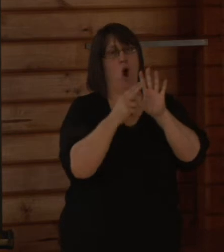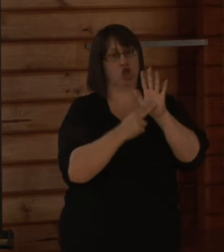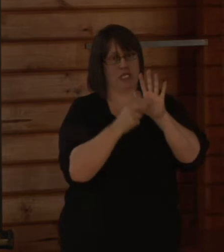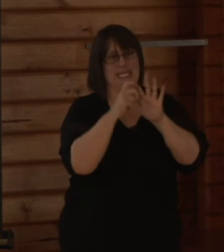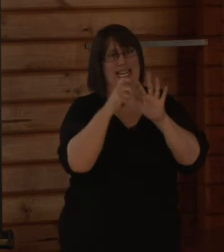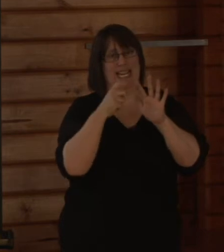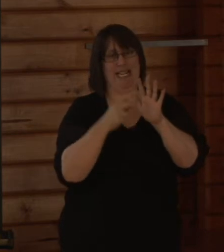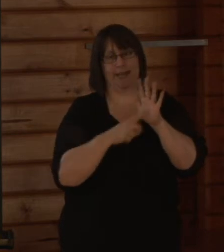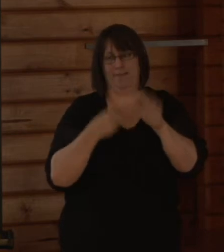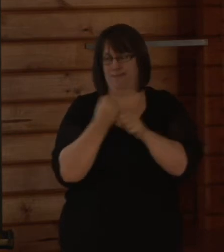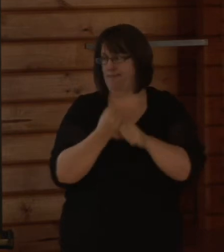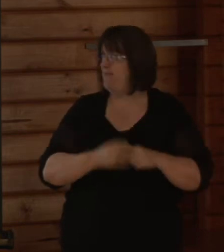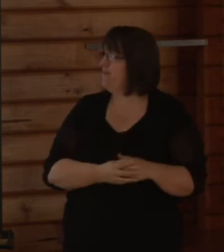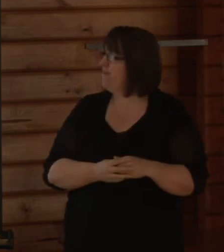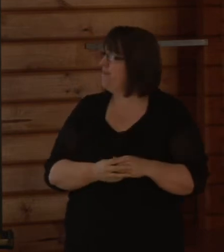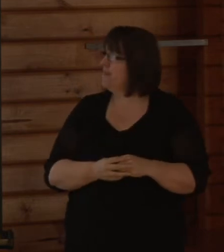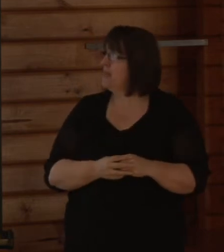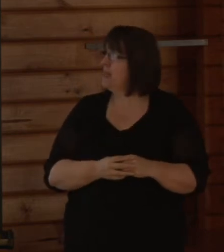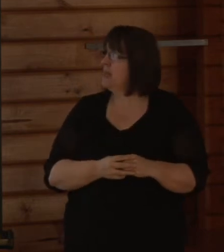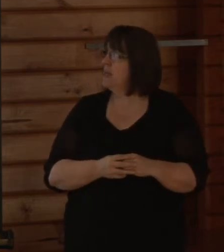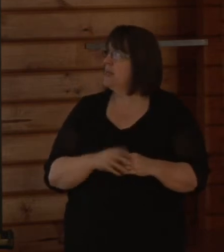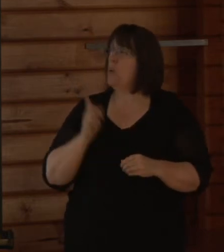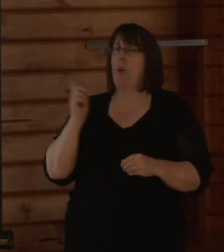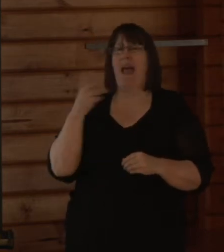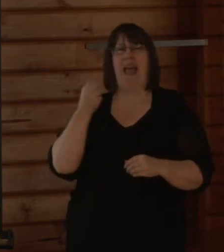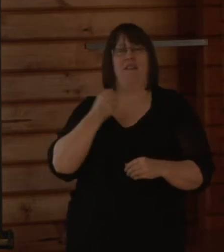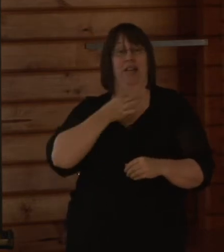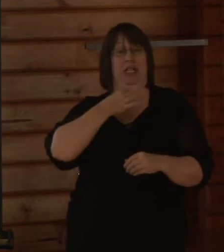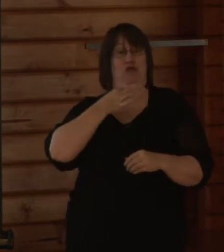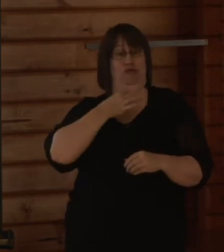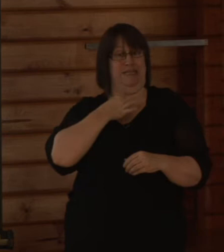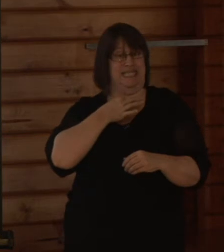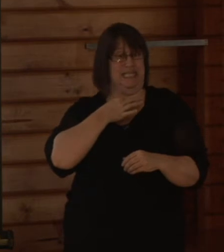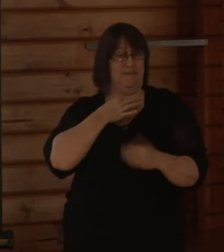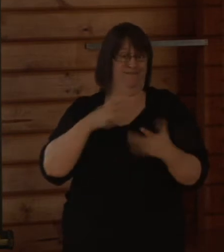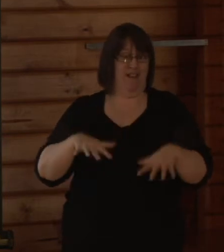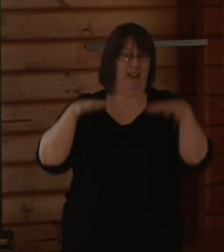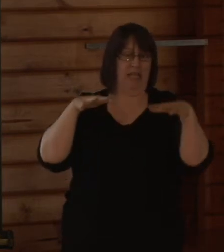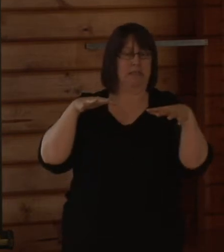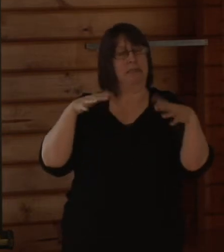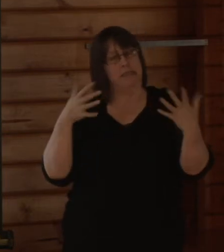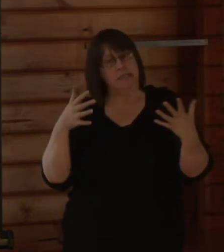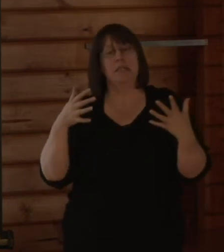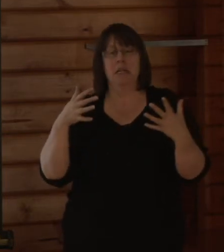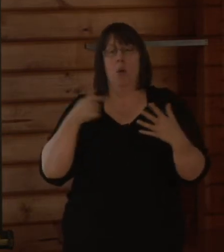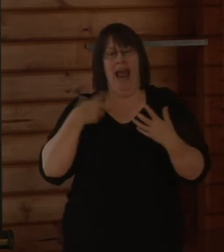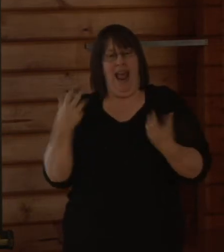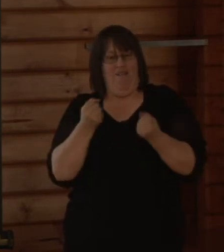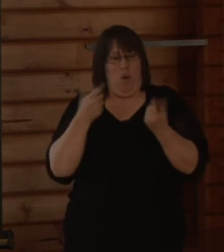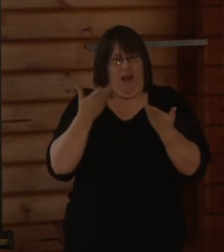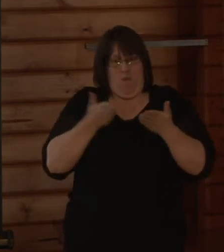In considering increased flood vulnerability, we have to have a way of assessing it, and so